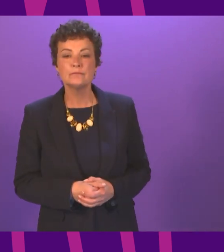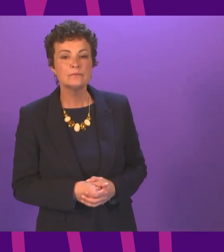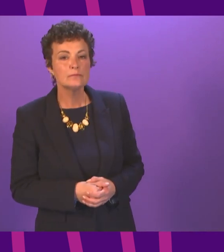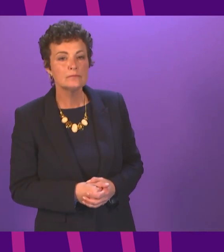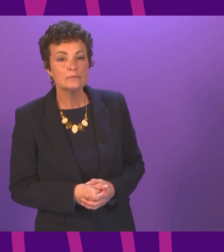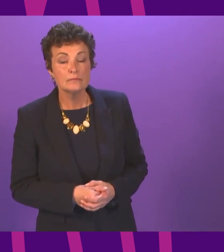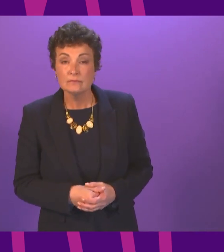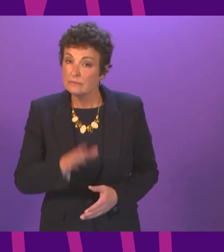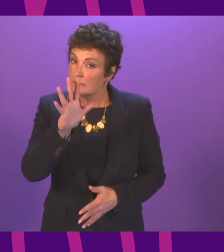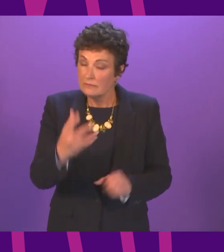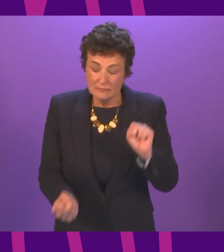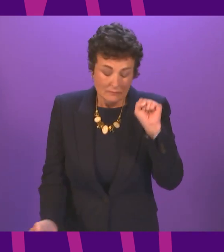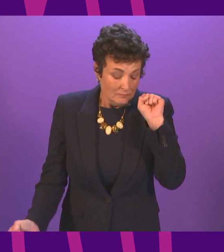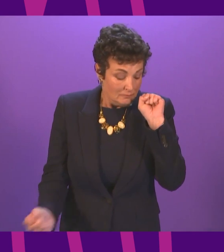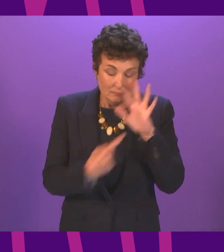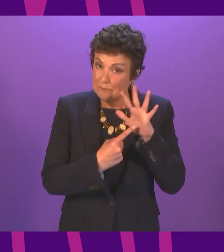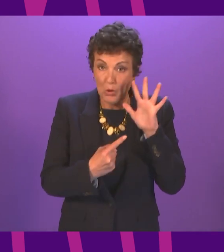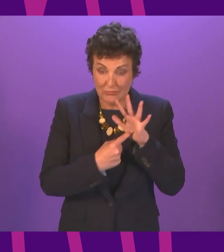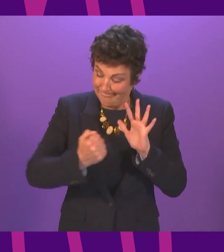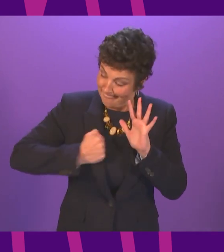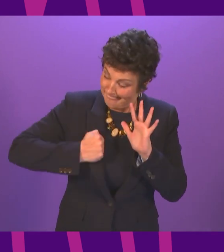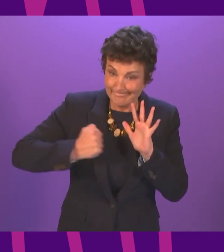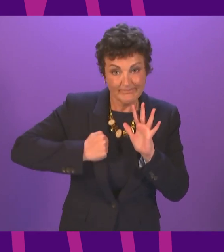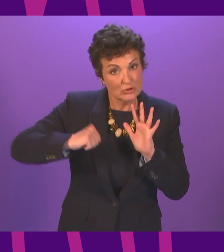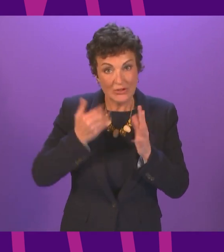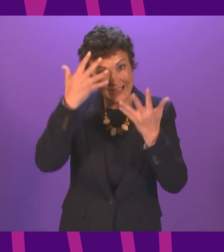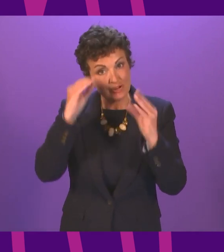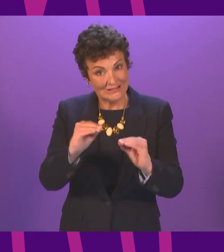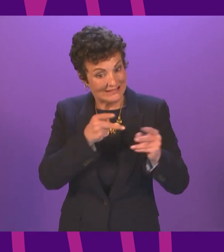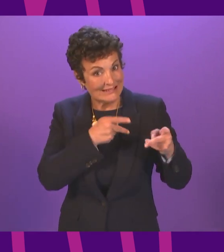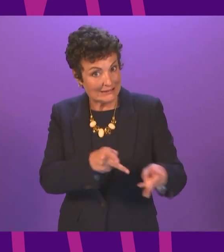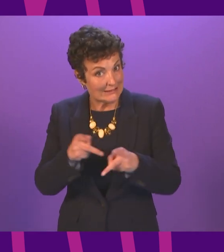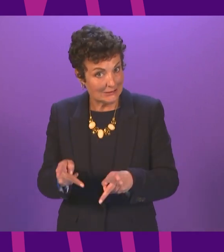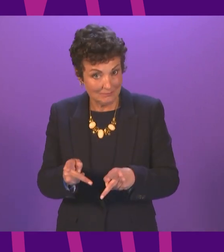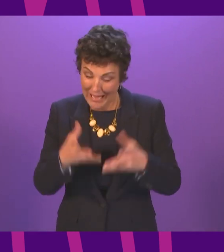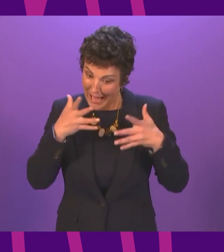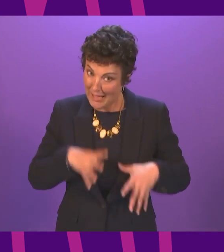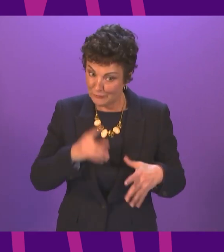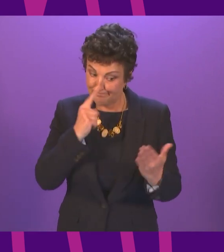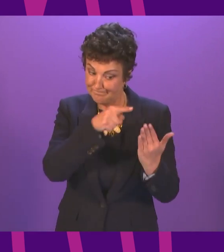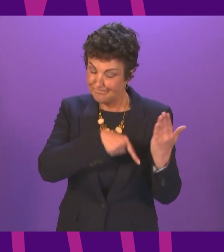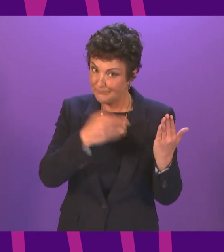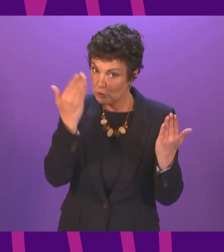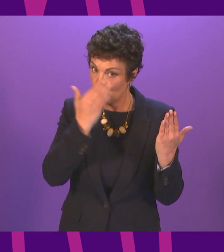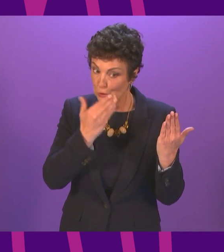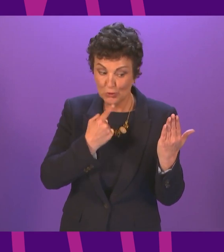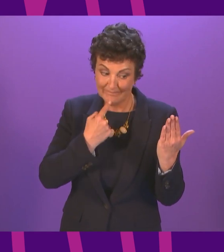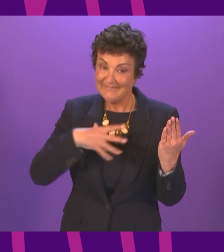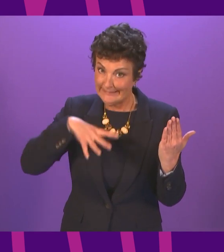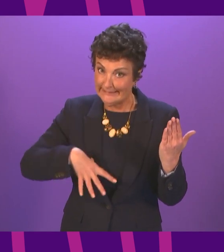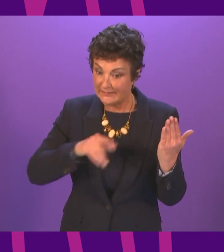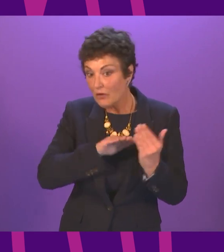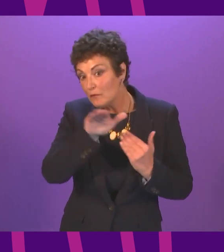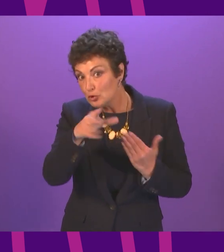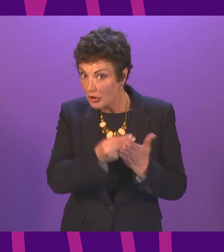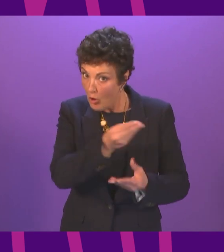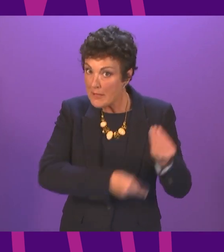our education system addresses the skills requirements of the future economy. The Government is